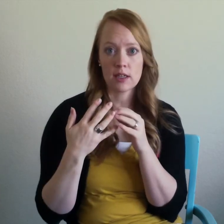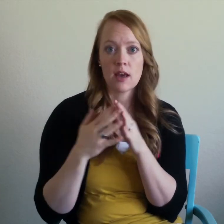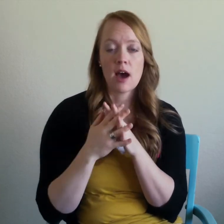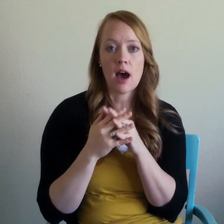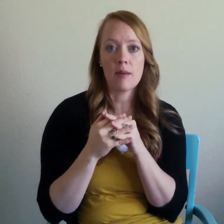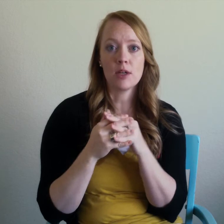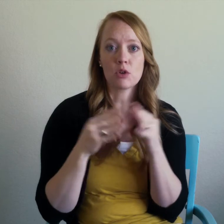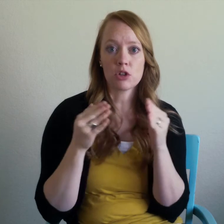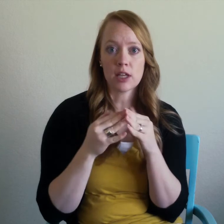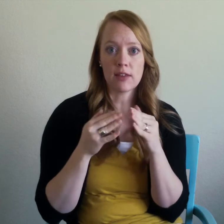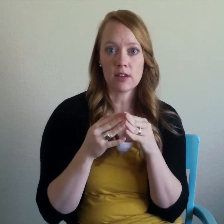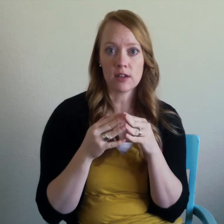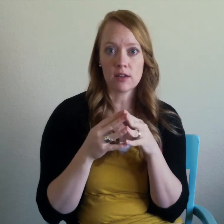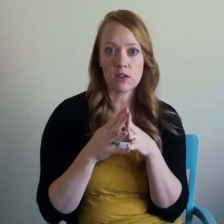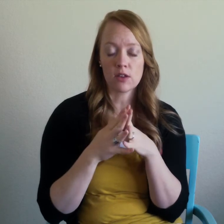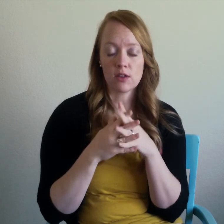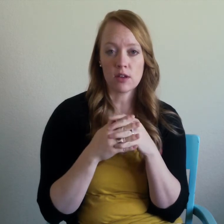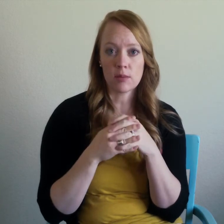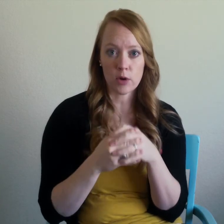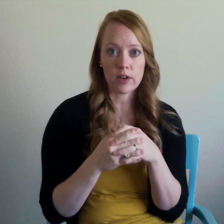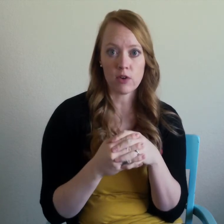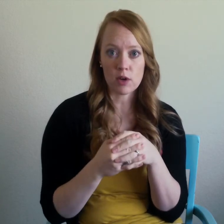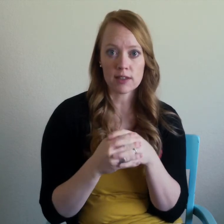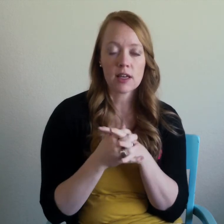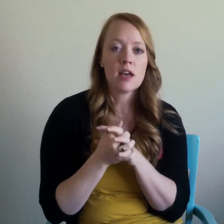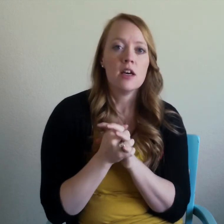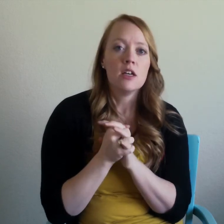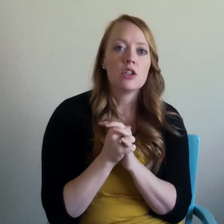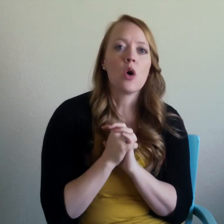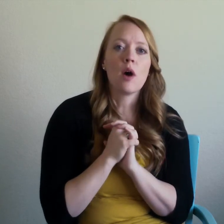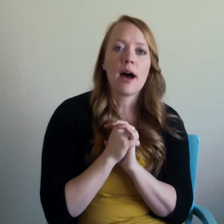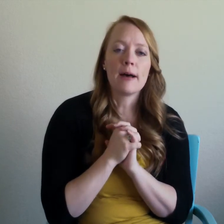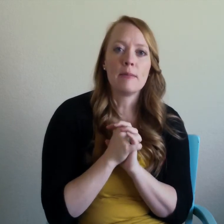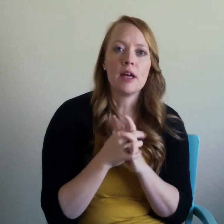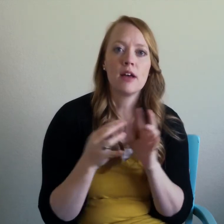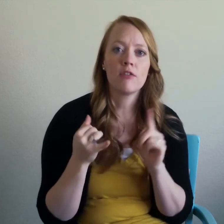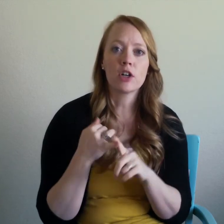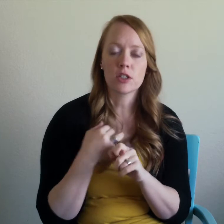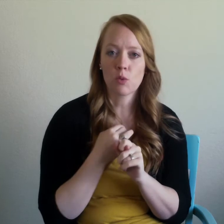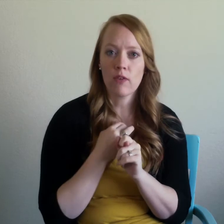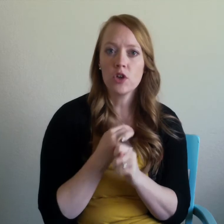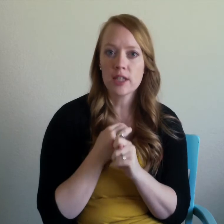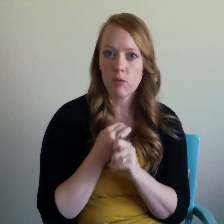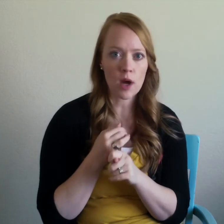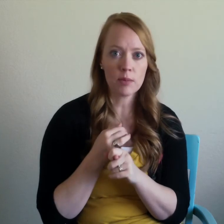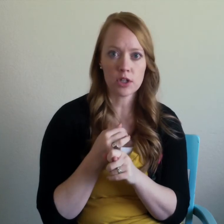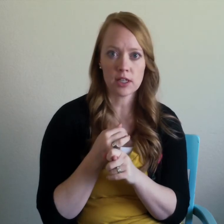in order to get the perfect focus so um first if you just have one person